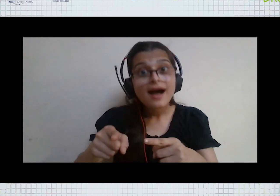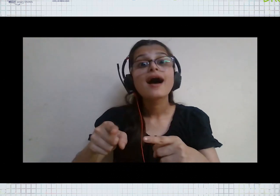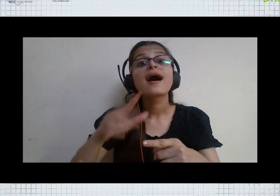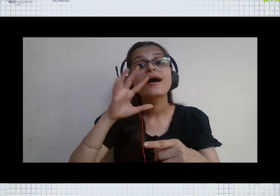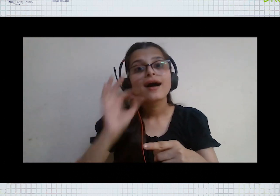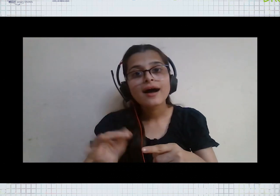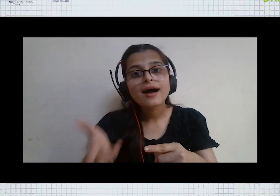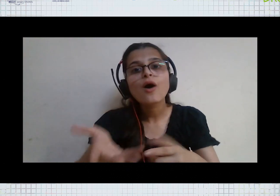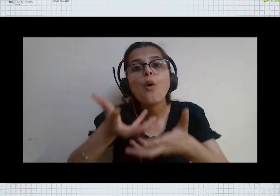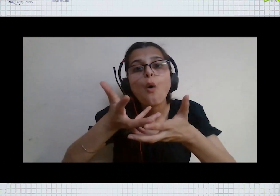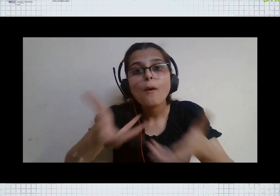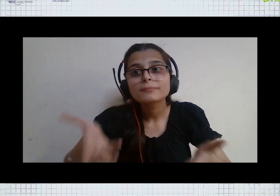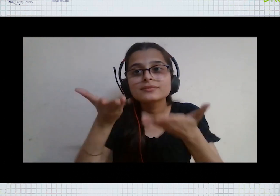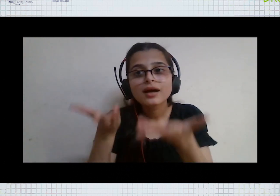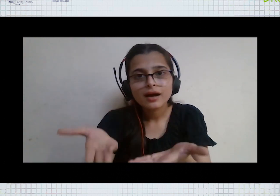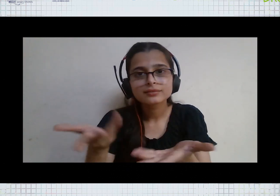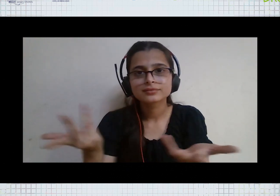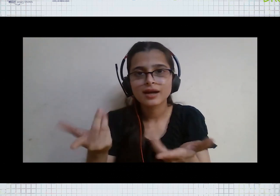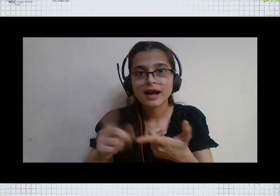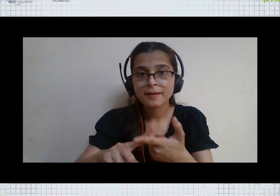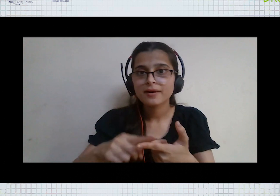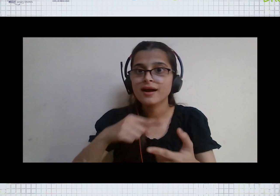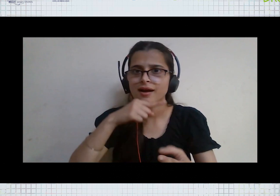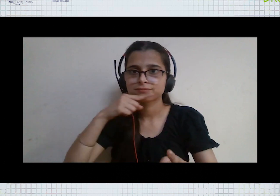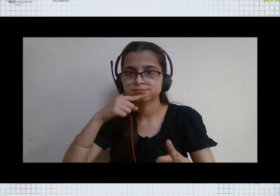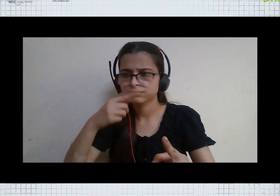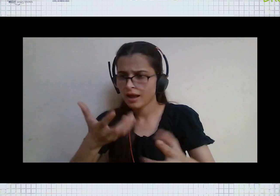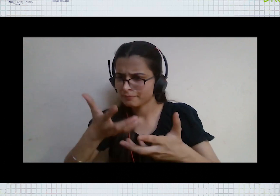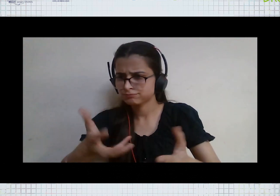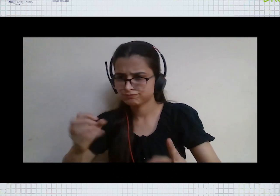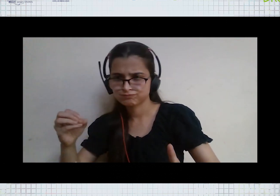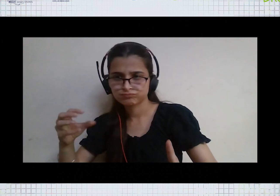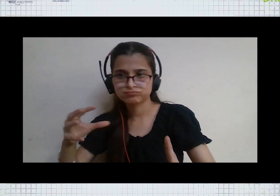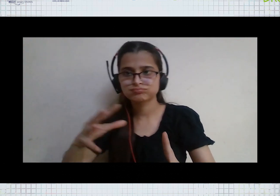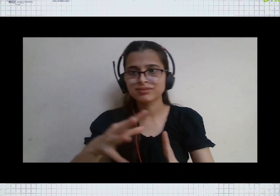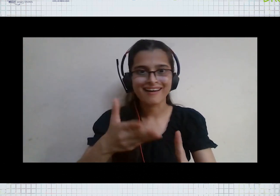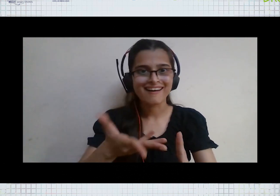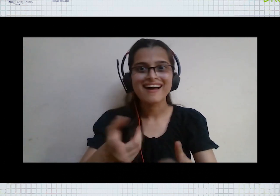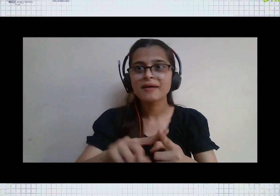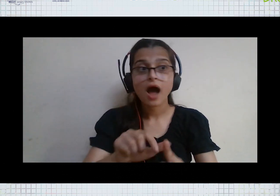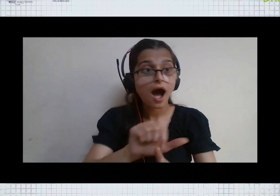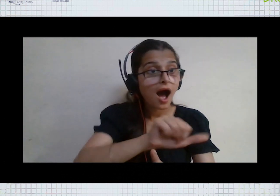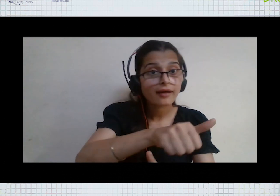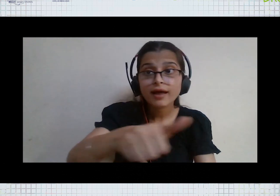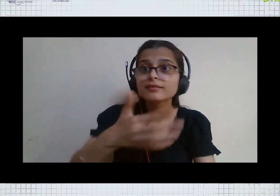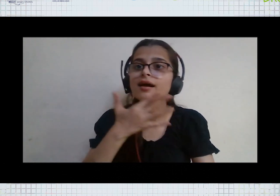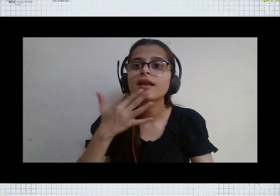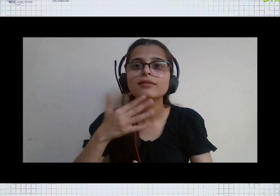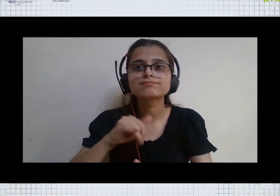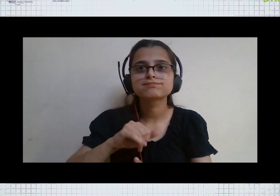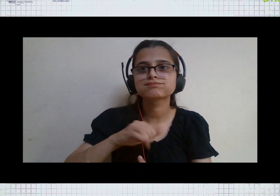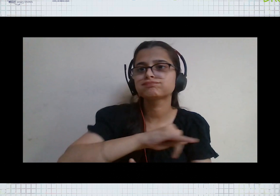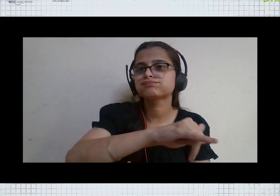actually that object is throwing away red light and keeping all the colors other colors